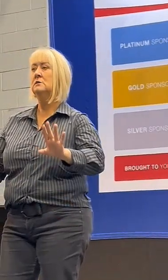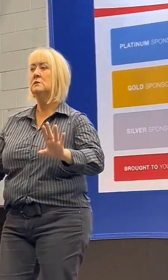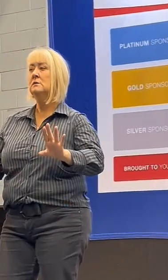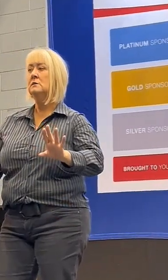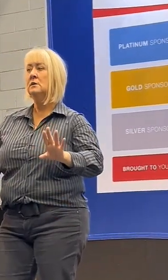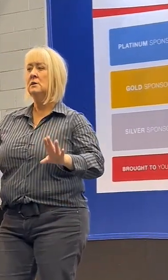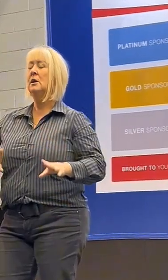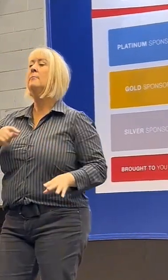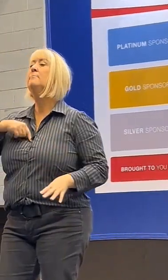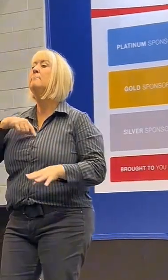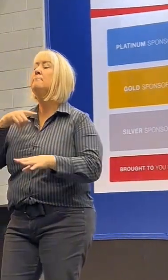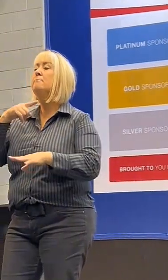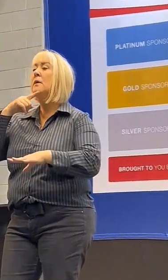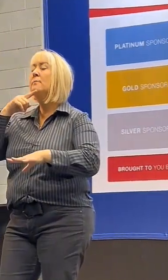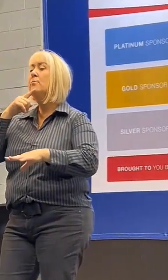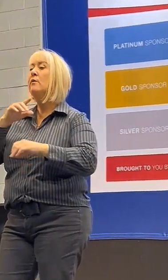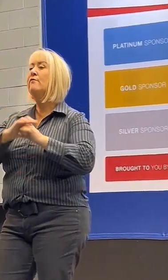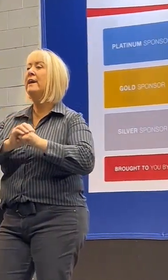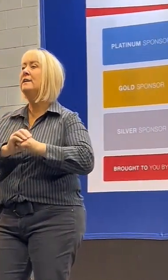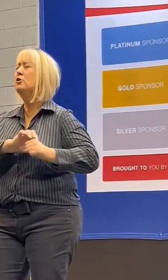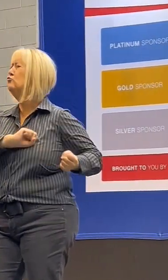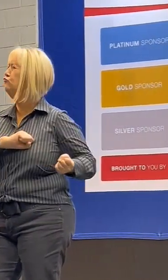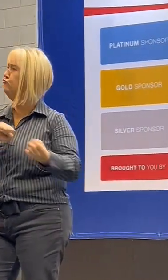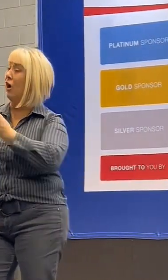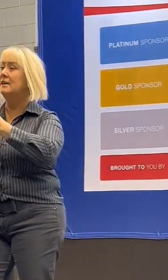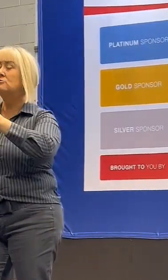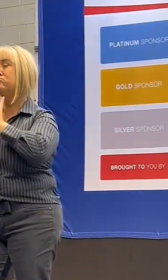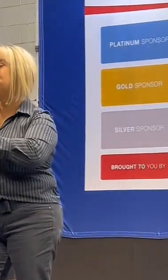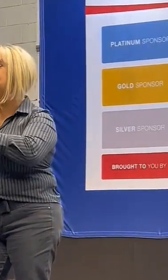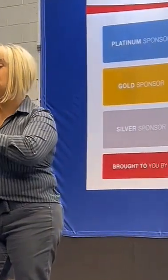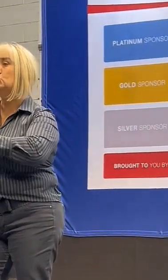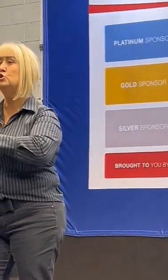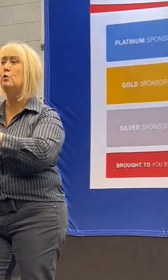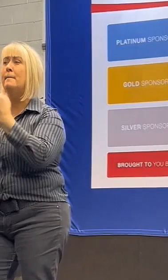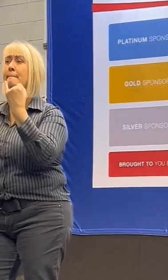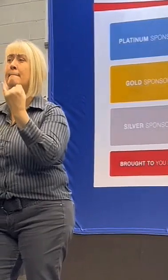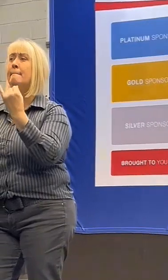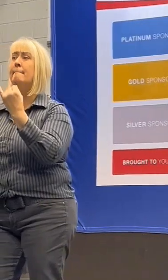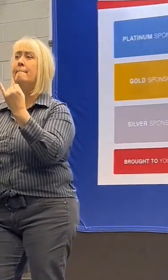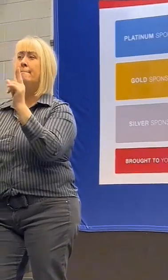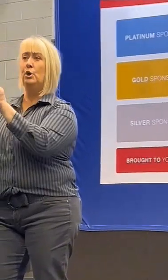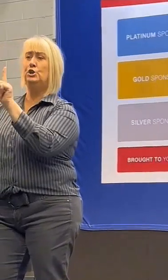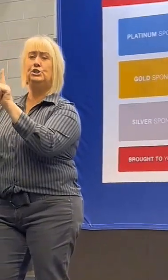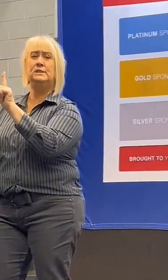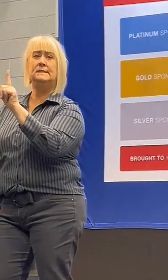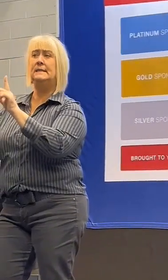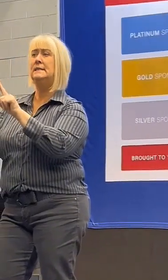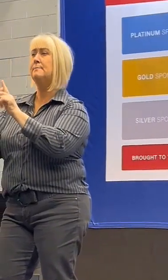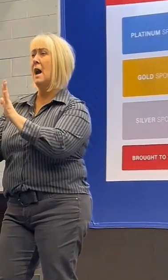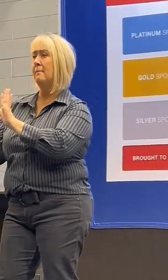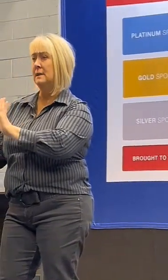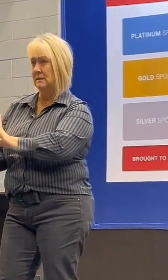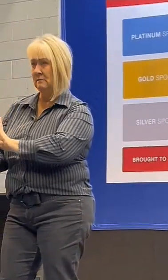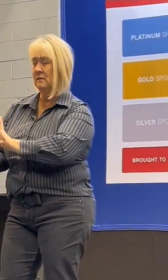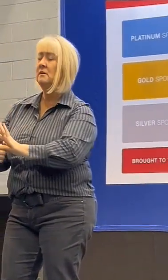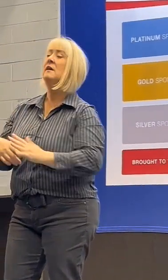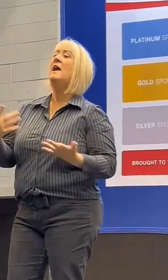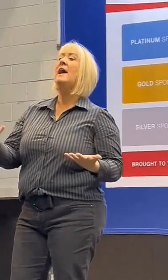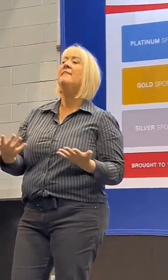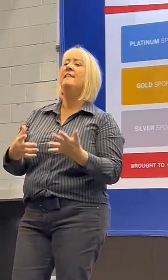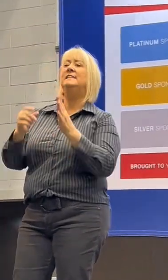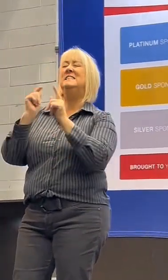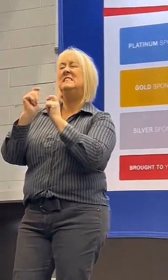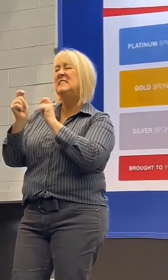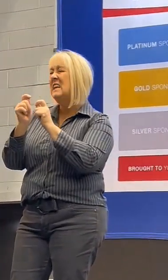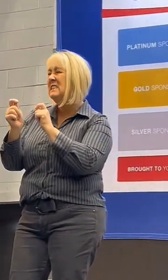out, rushed me to the emergency department where I stayed overnight. They ran so many tests, including an MRI, and